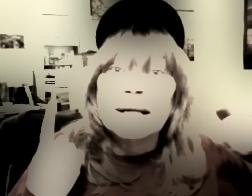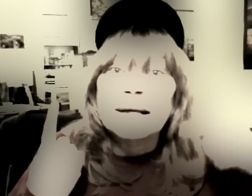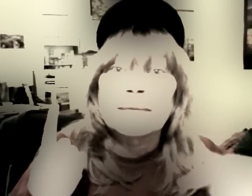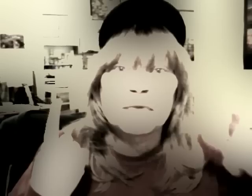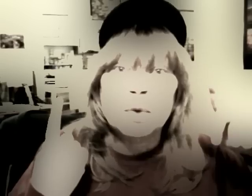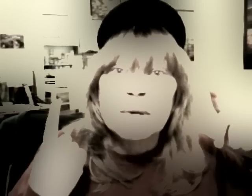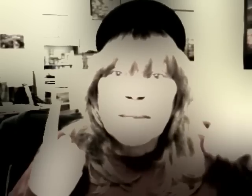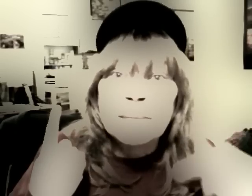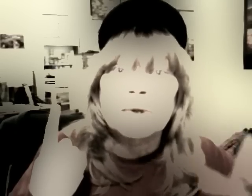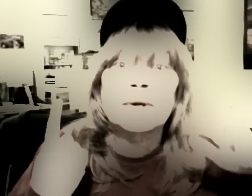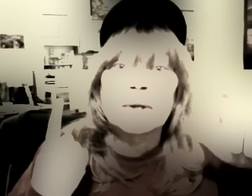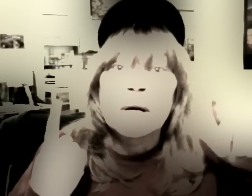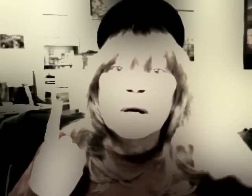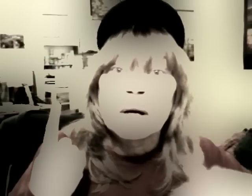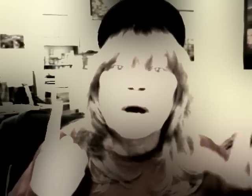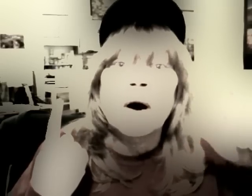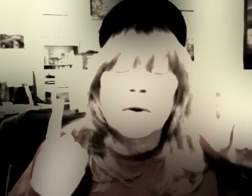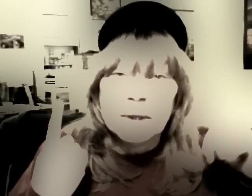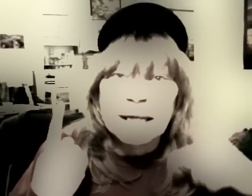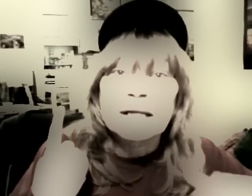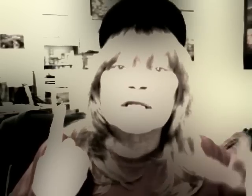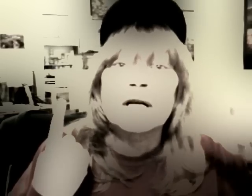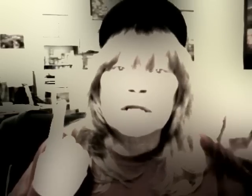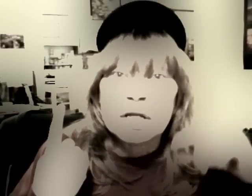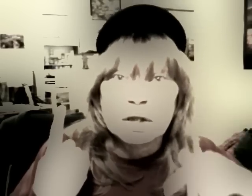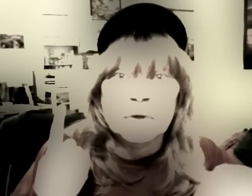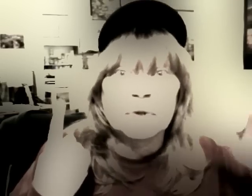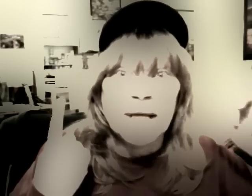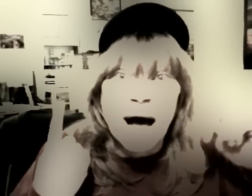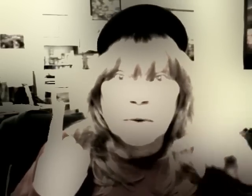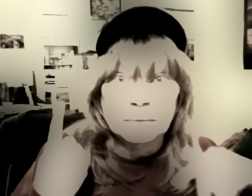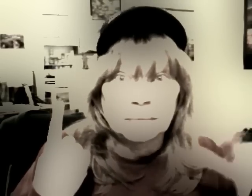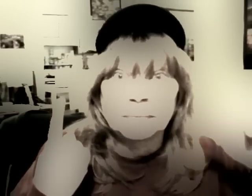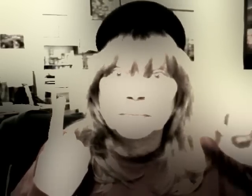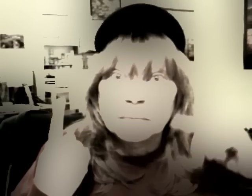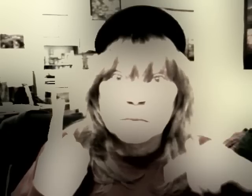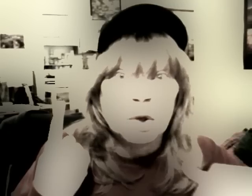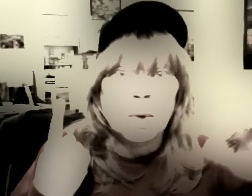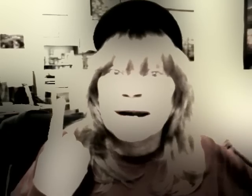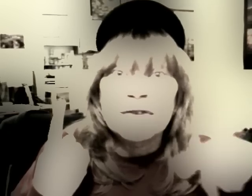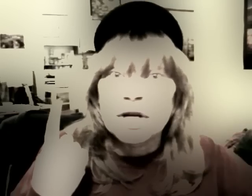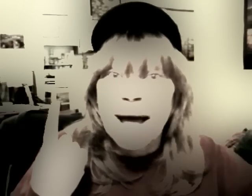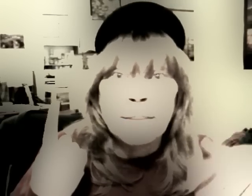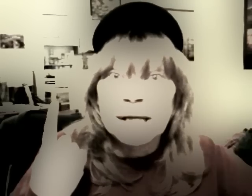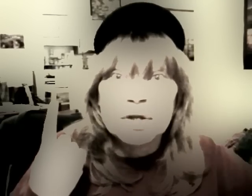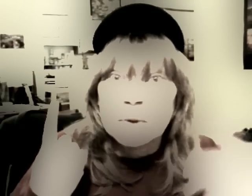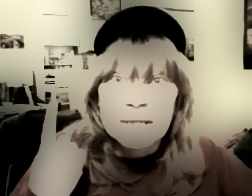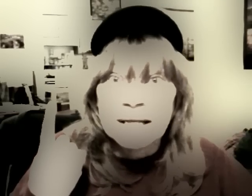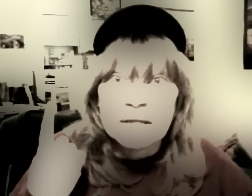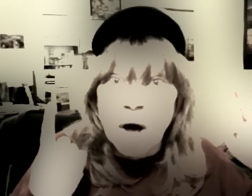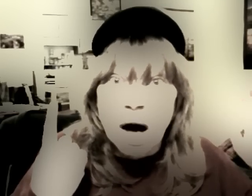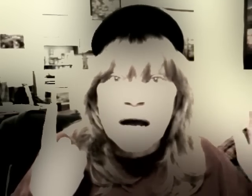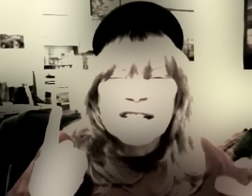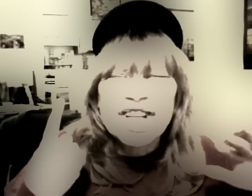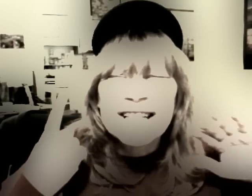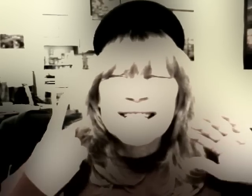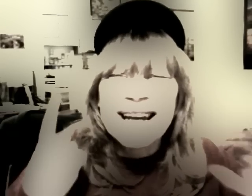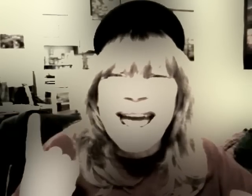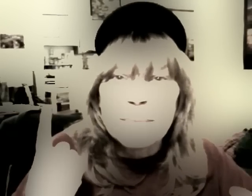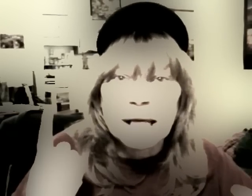to remember. Oh, and it'll start to slow you down with whatever your habitual sins are. Just name it.